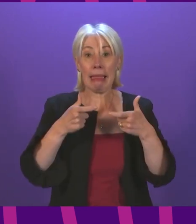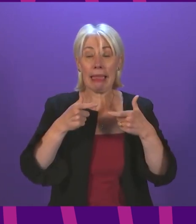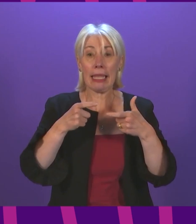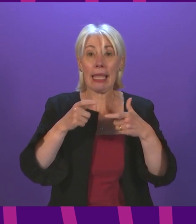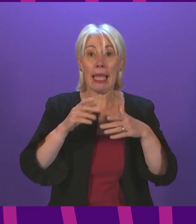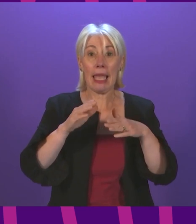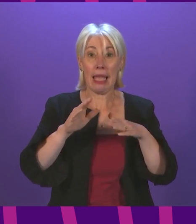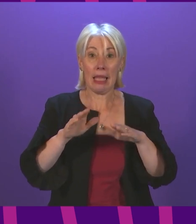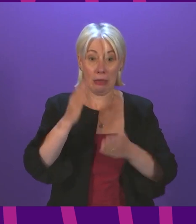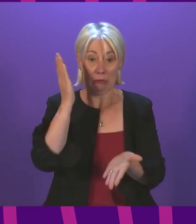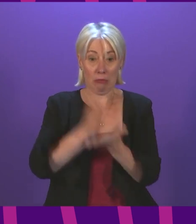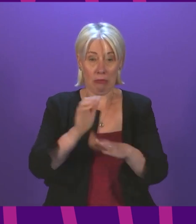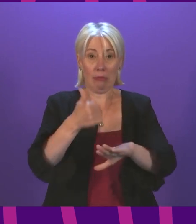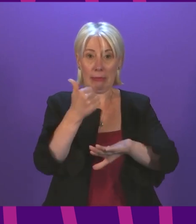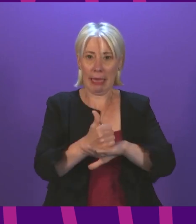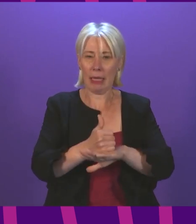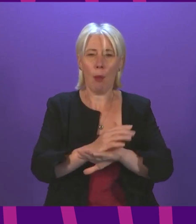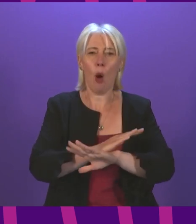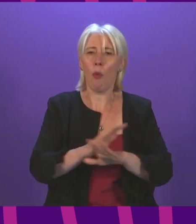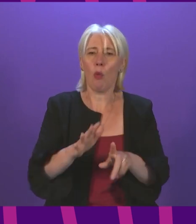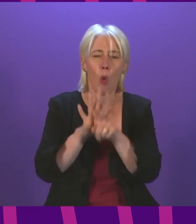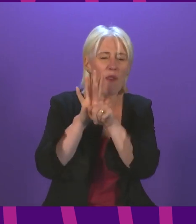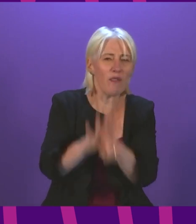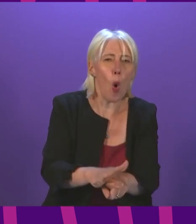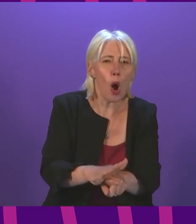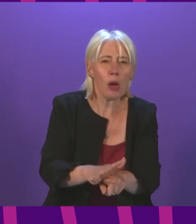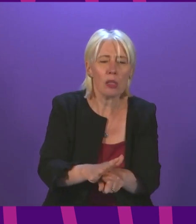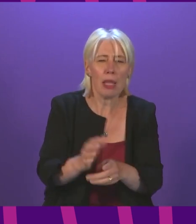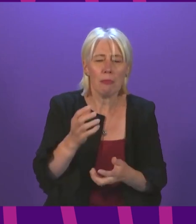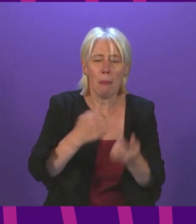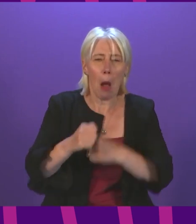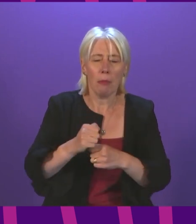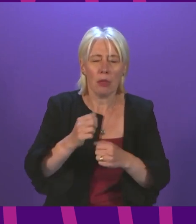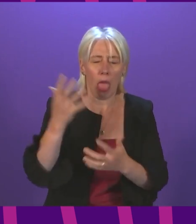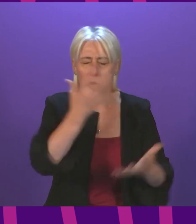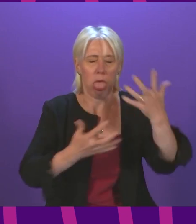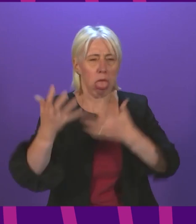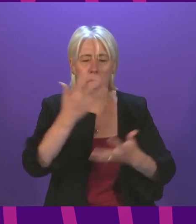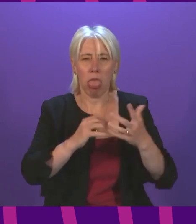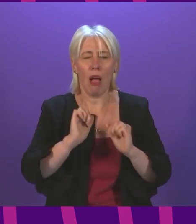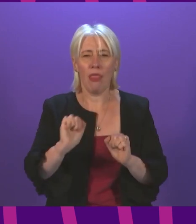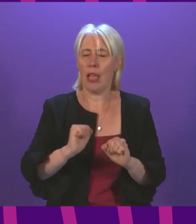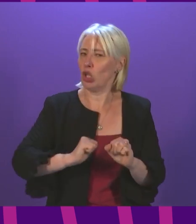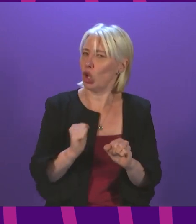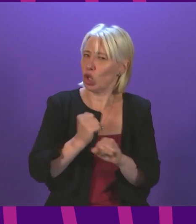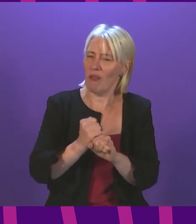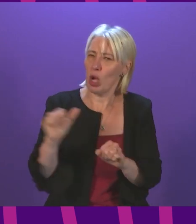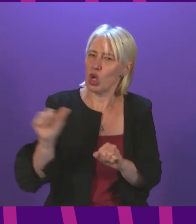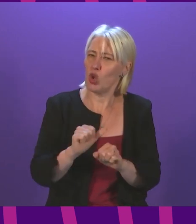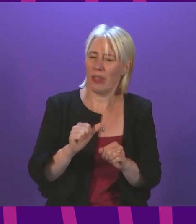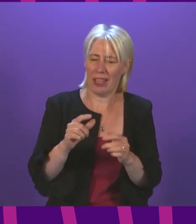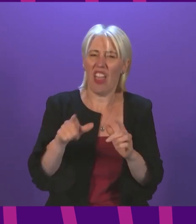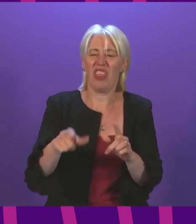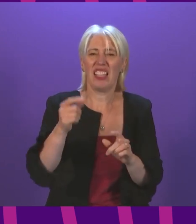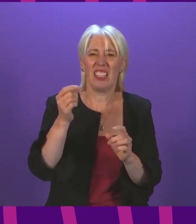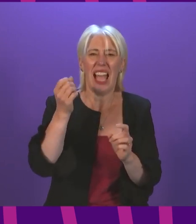enforced just adding to the confusion? And isn't it about time that the Government cut its losses on this shambles of a scheme